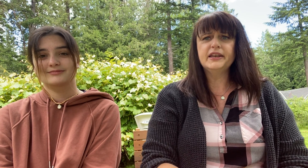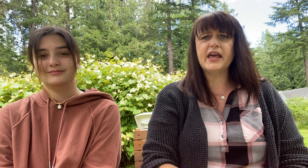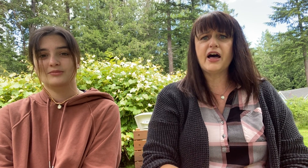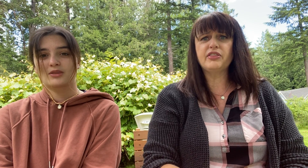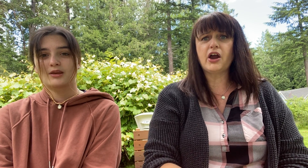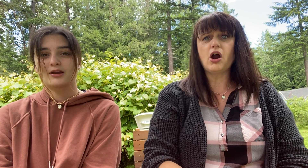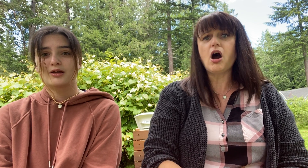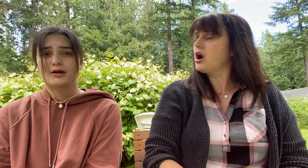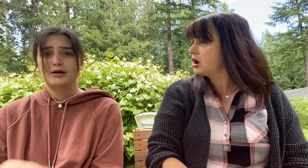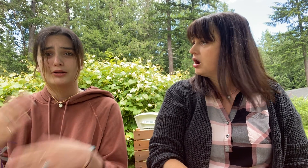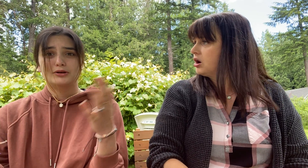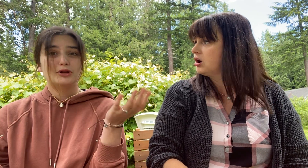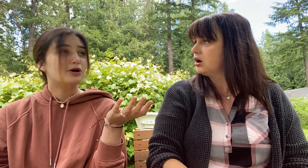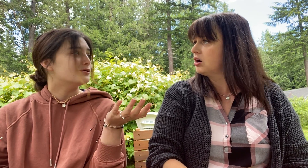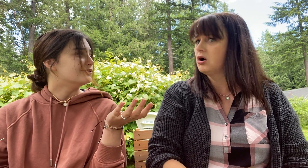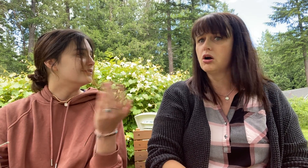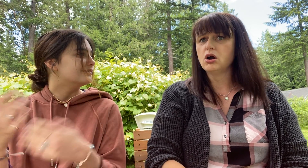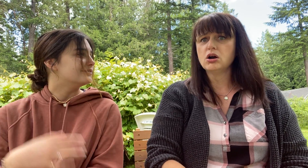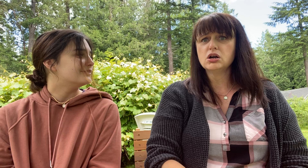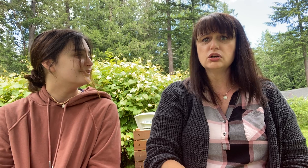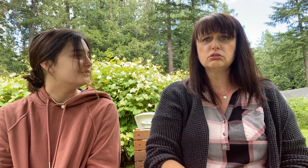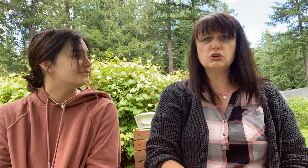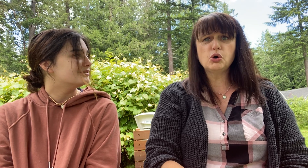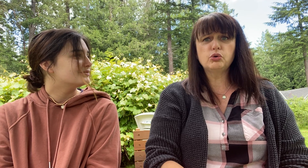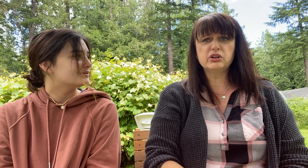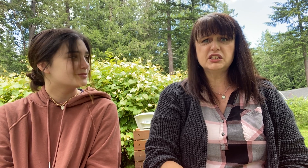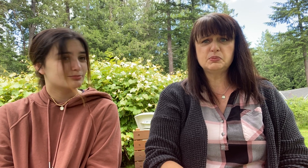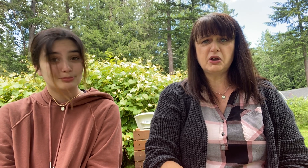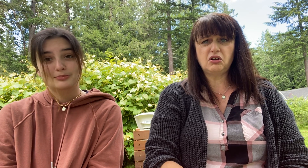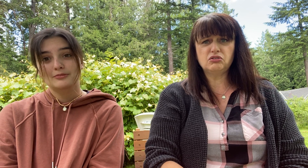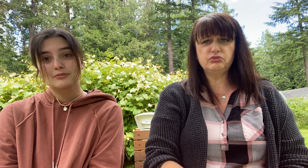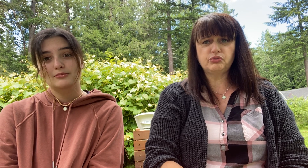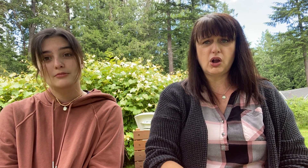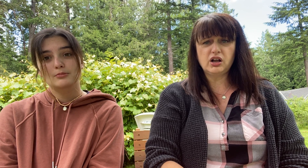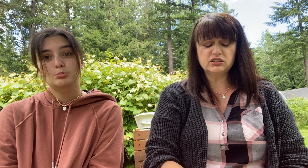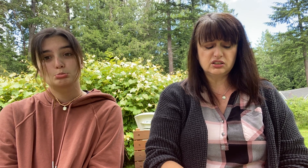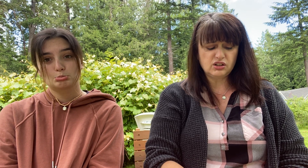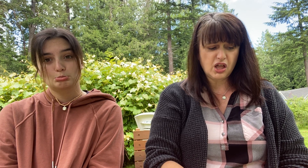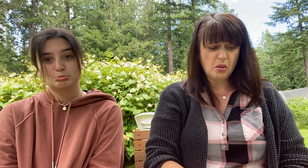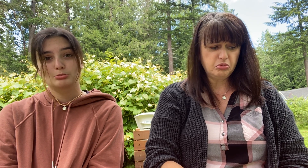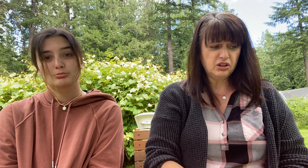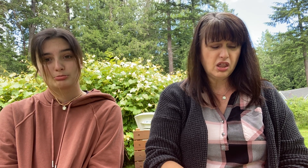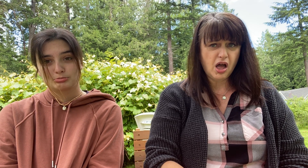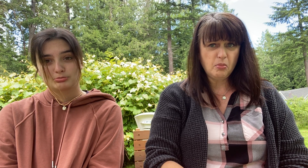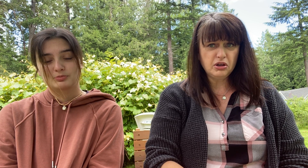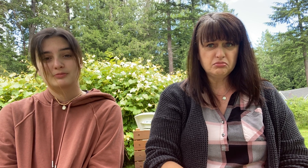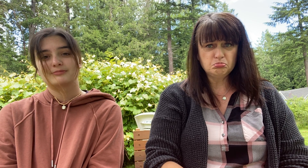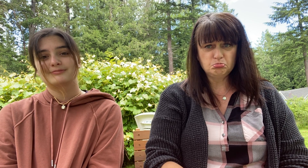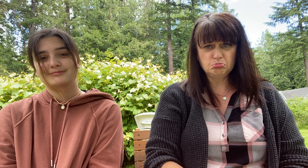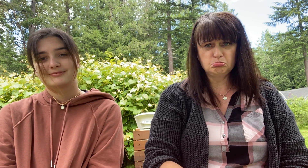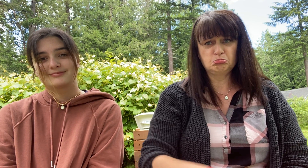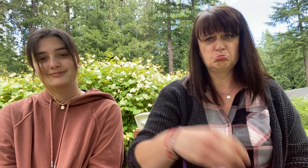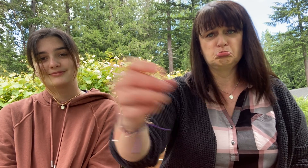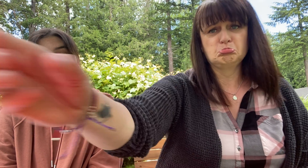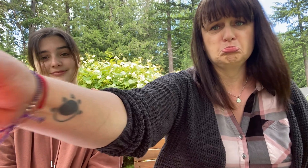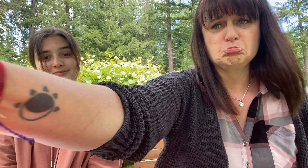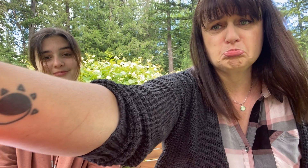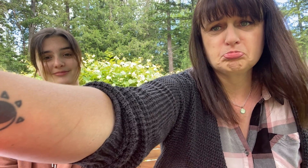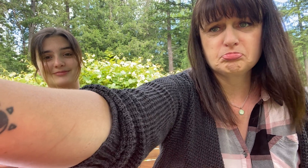Now there are no green speckled frogs. Glub, glub. Everyone Glub, go. Let's plan. Good Come here, before go. Try Right, um,